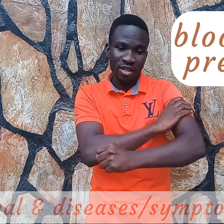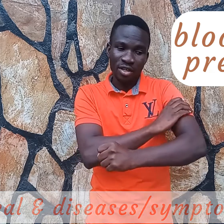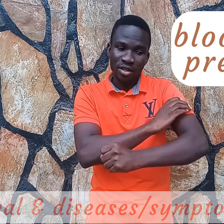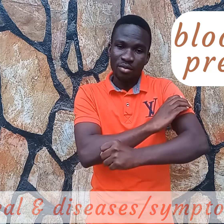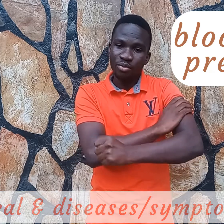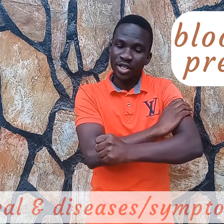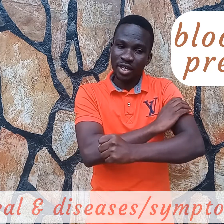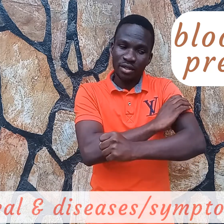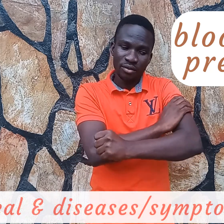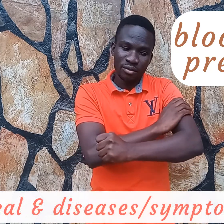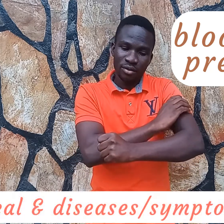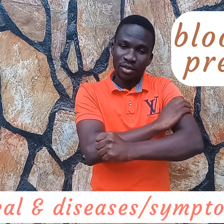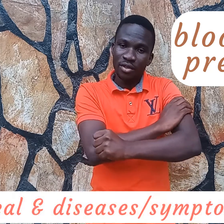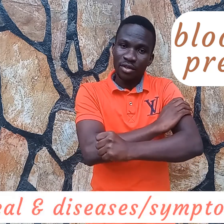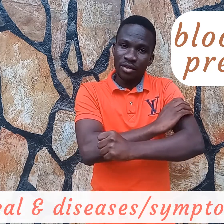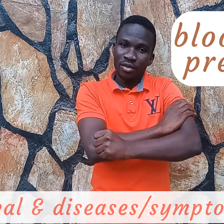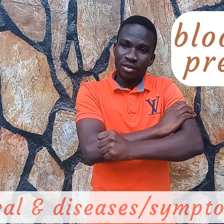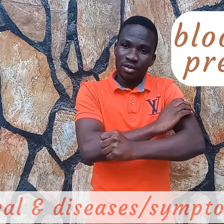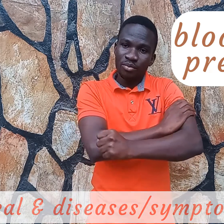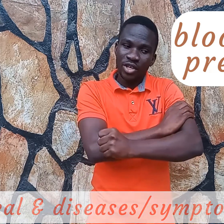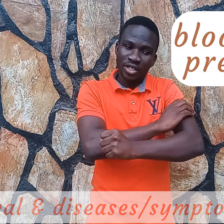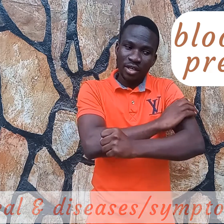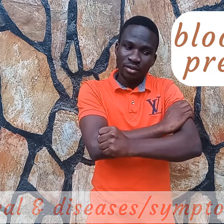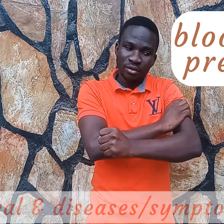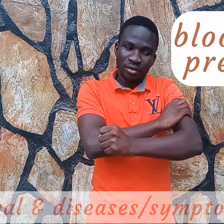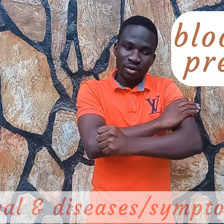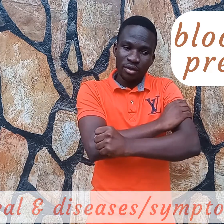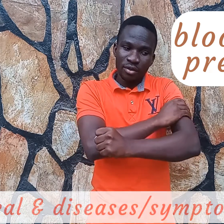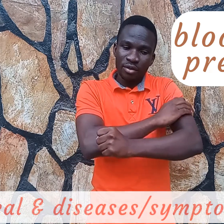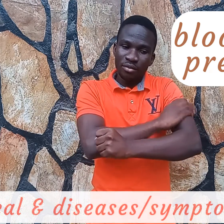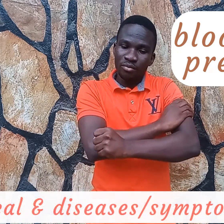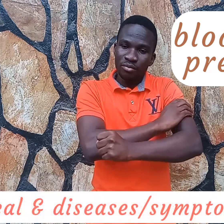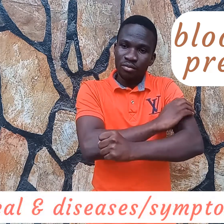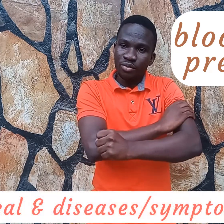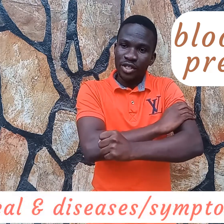pressure pressure pressure